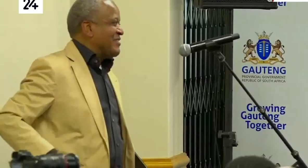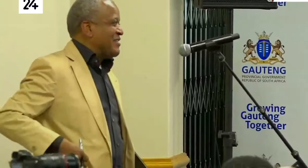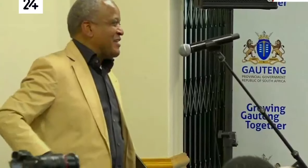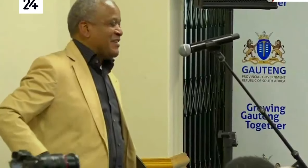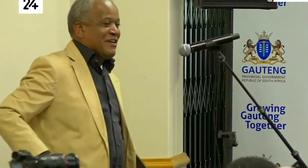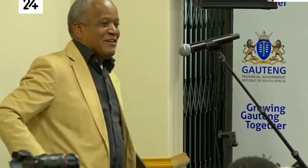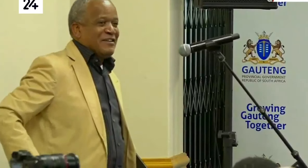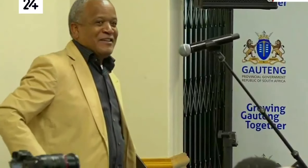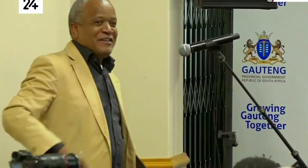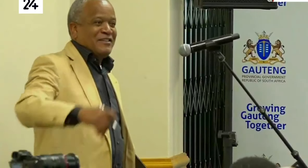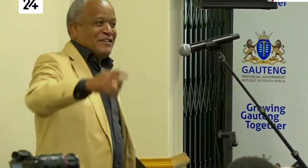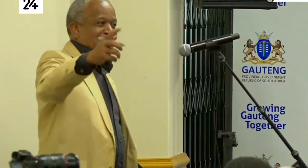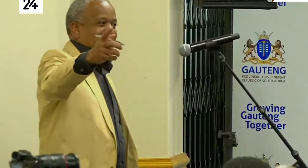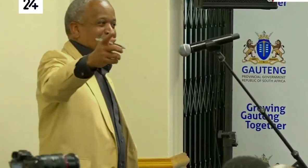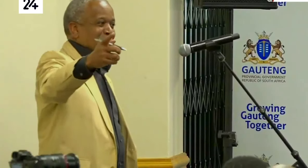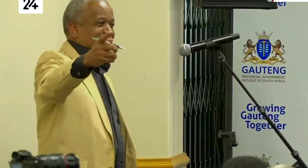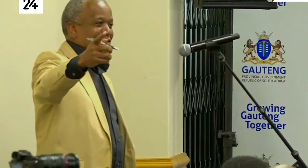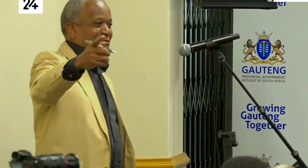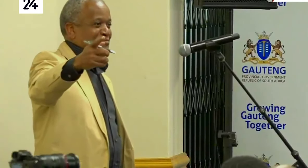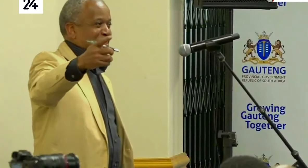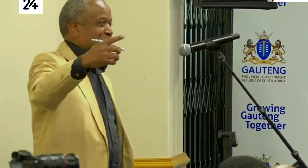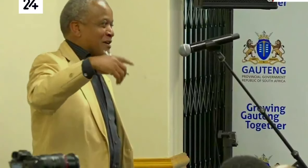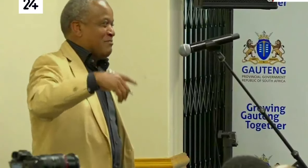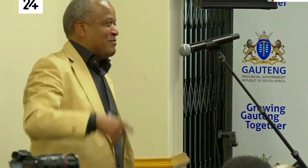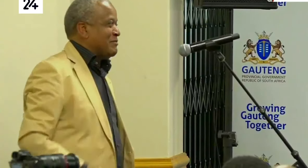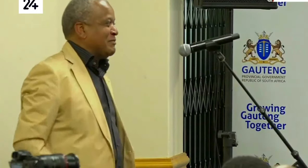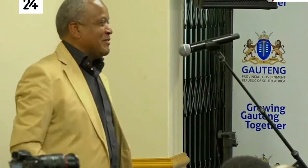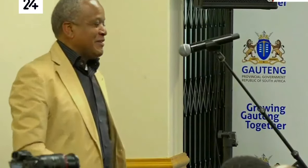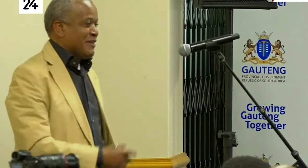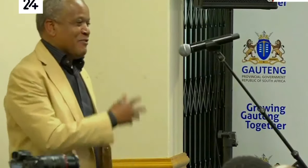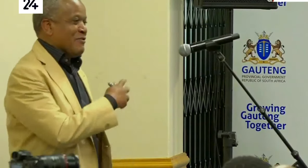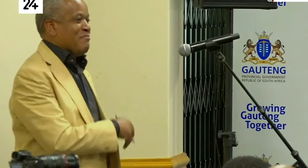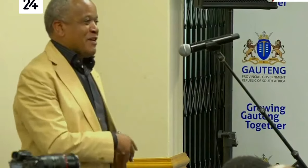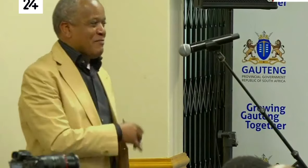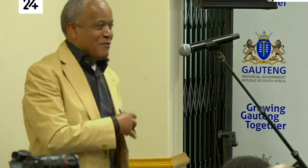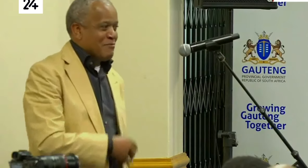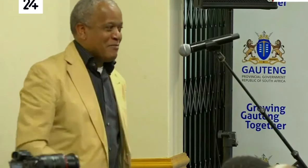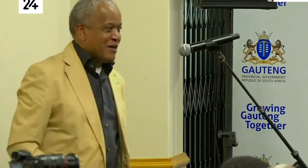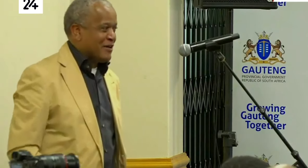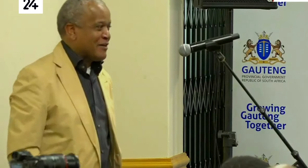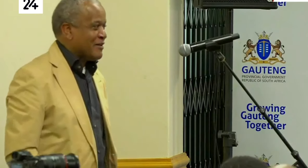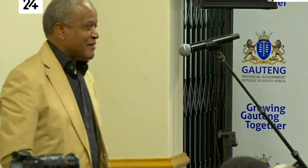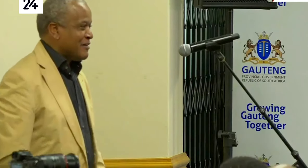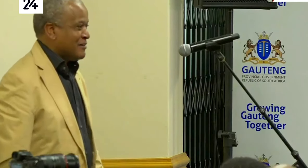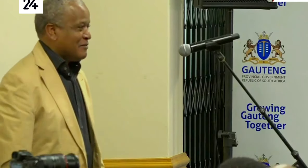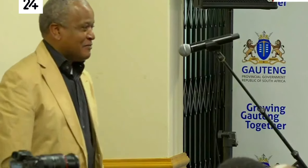No, the system wants to pick you up. It can only pick up from the mic.